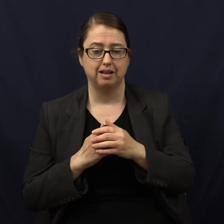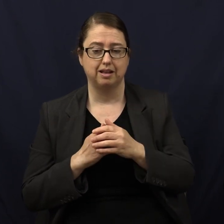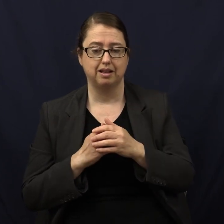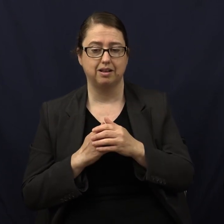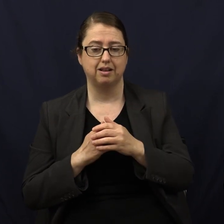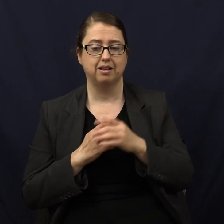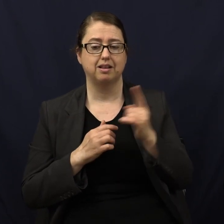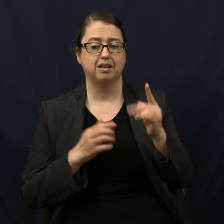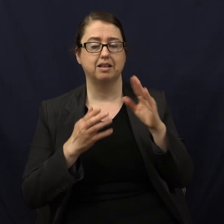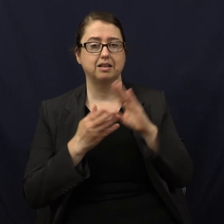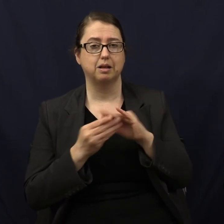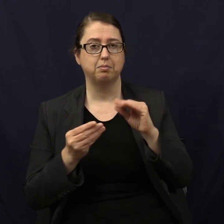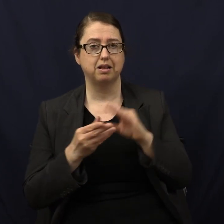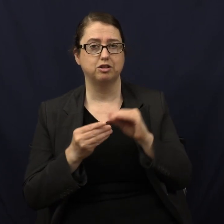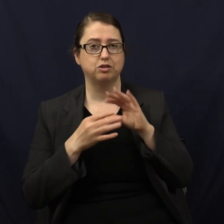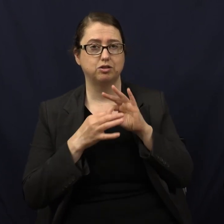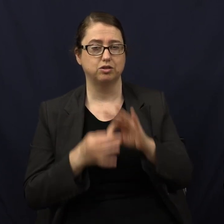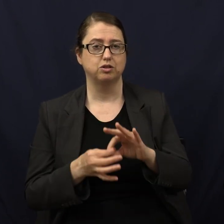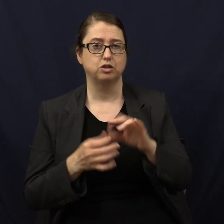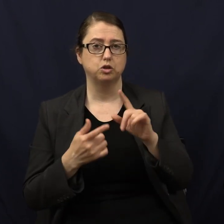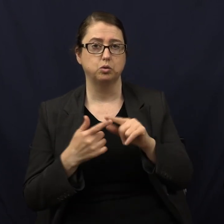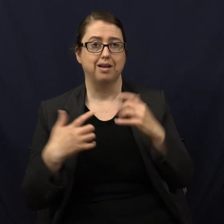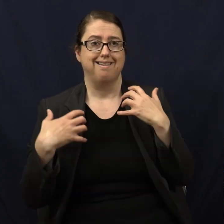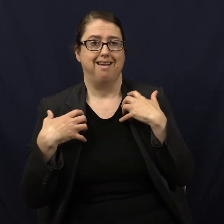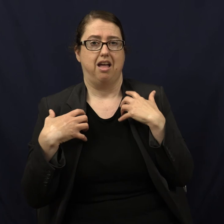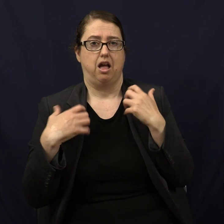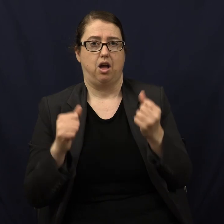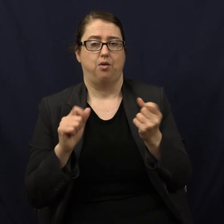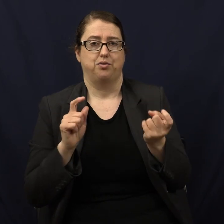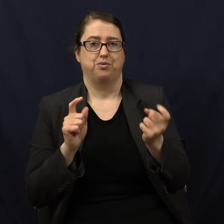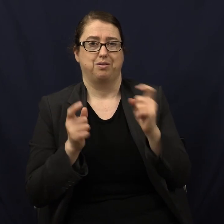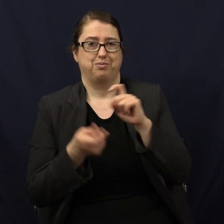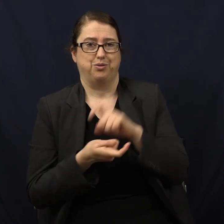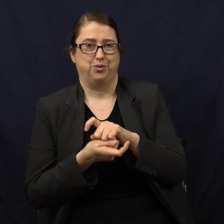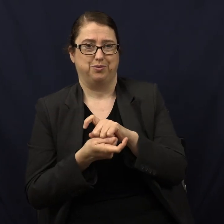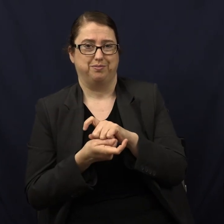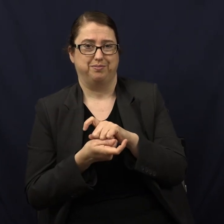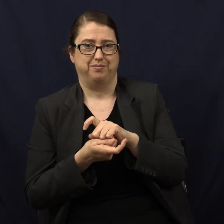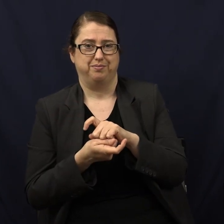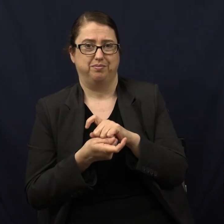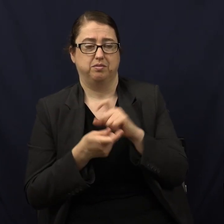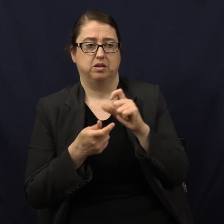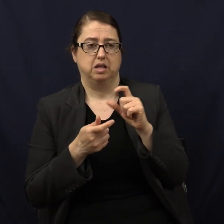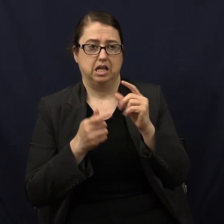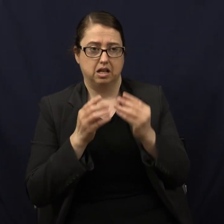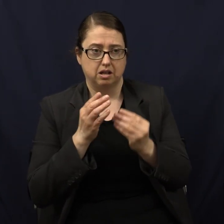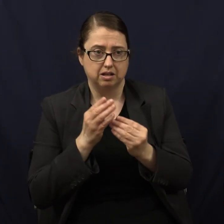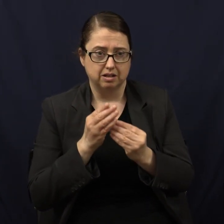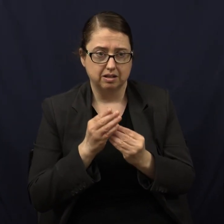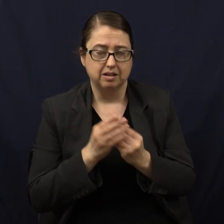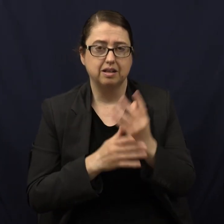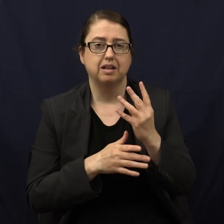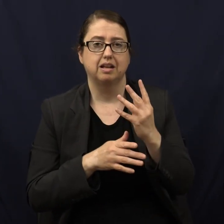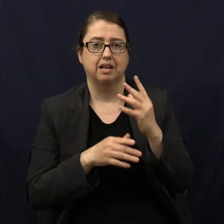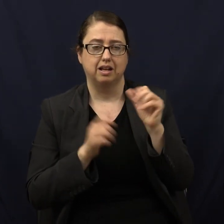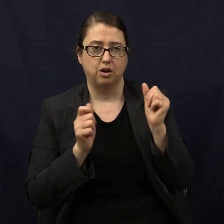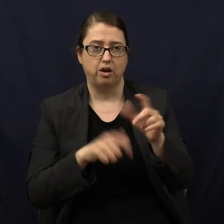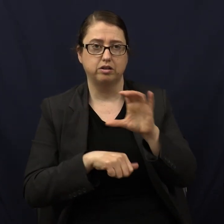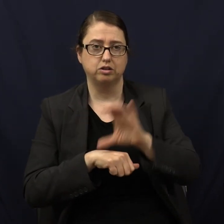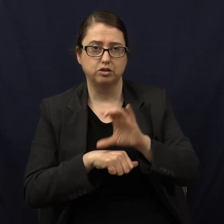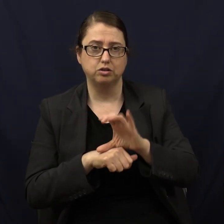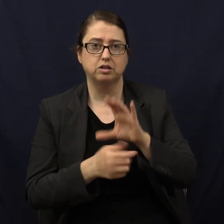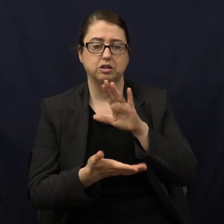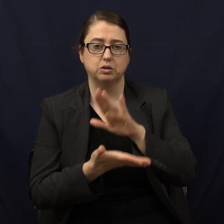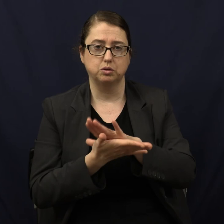There is a message regarding what? Health reform to be born in every church. There is a work to be done in every